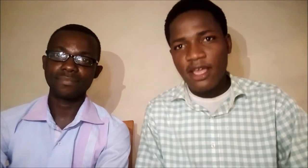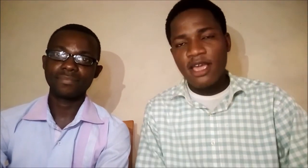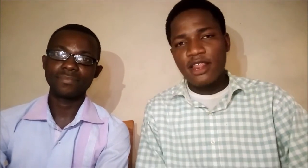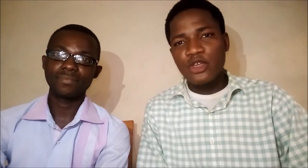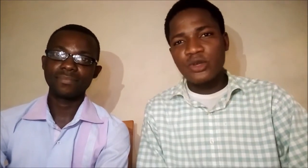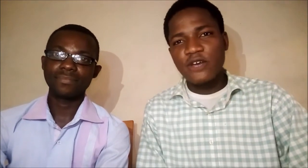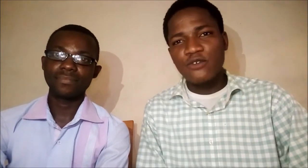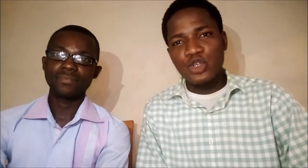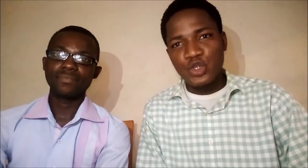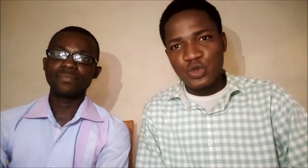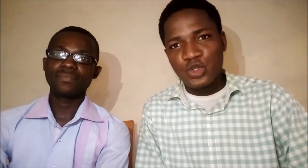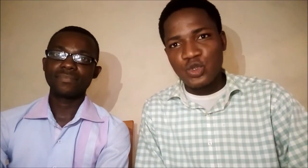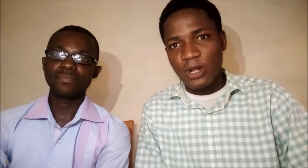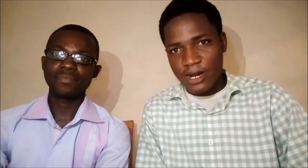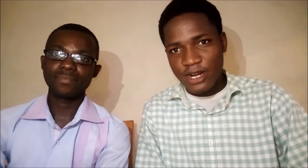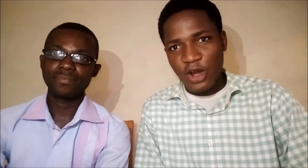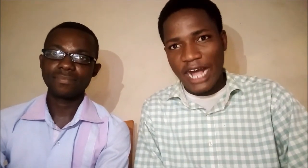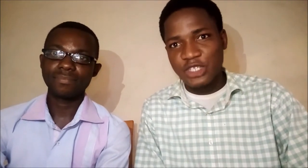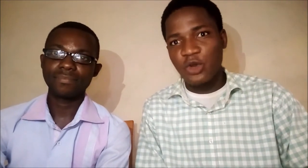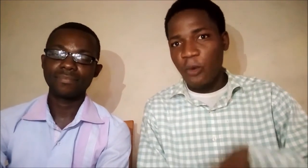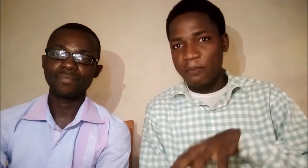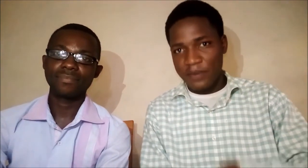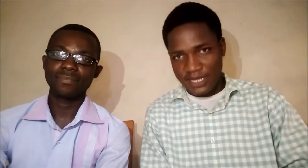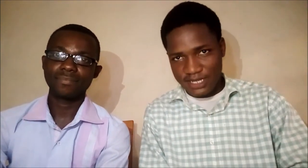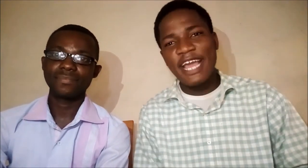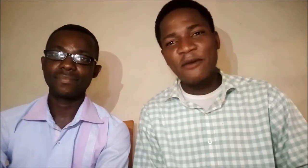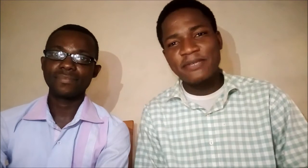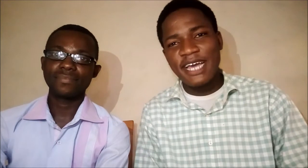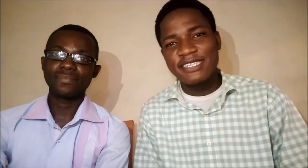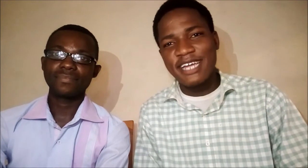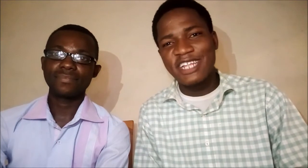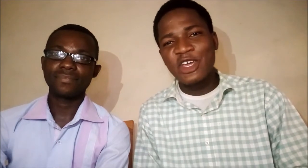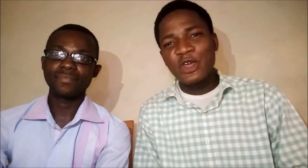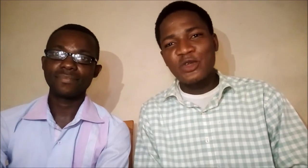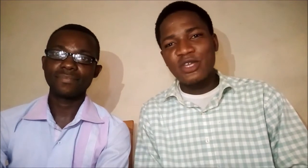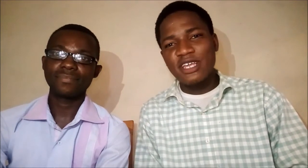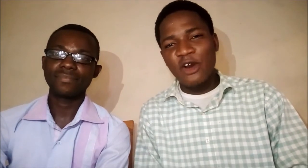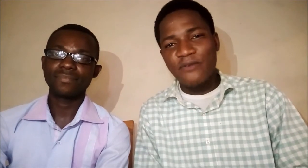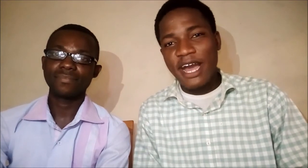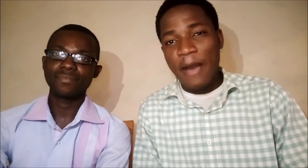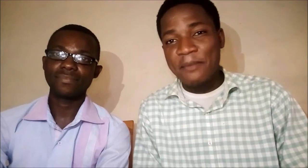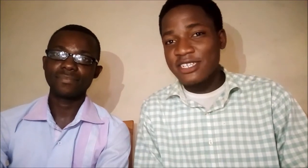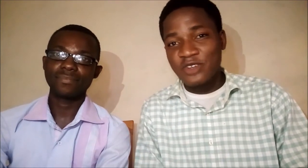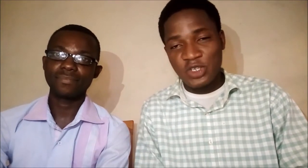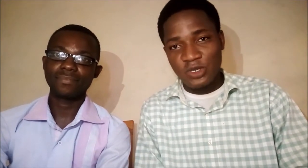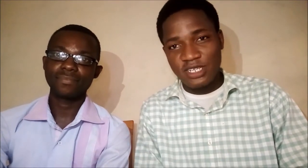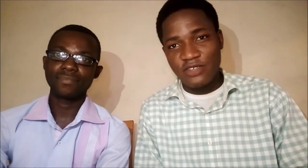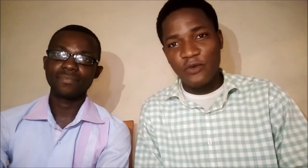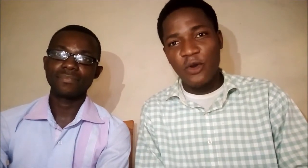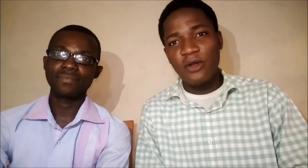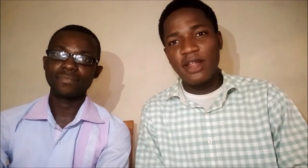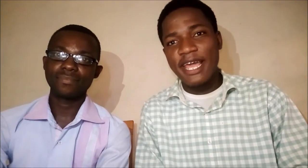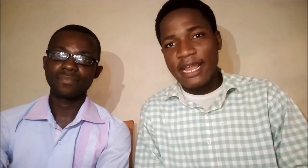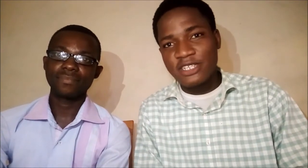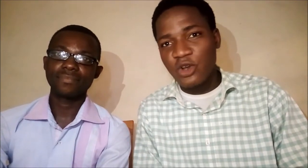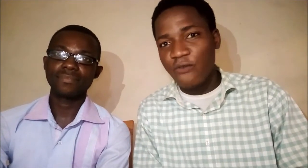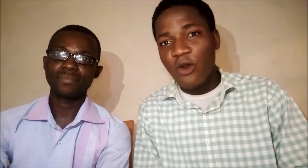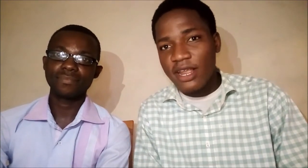that you yourself could use to learn at your own pace. There are websites that offer amazing resources for learners of all